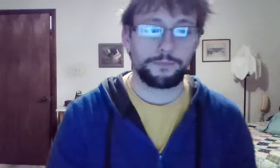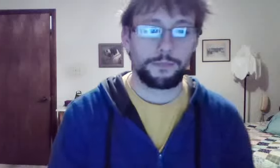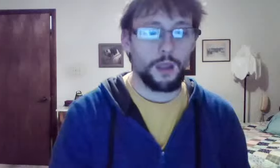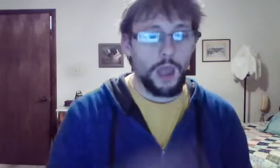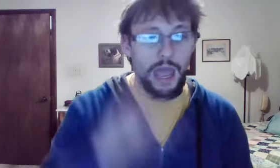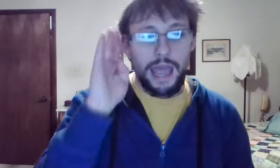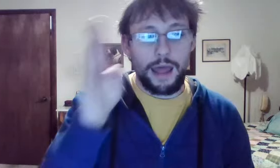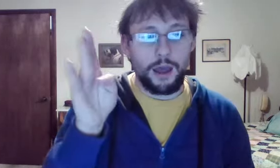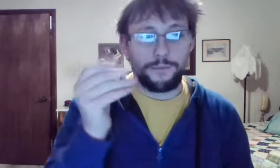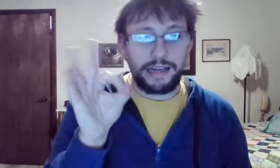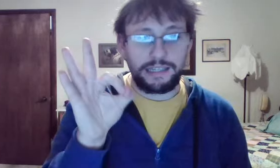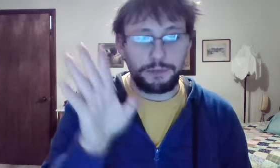Hello Facebook.